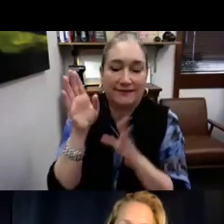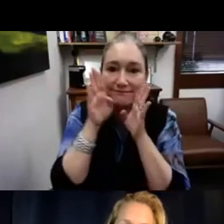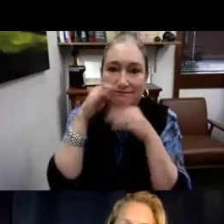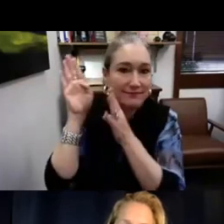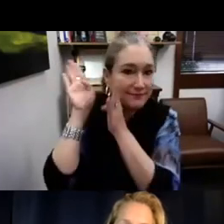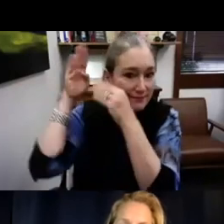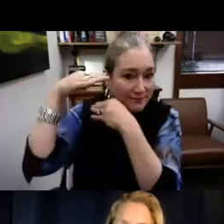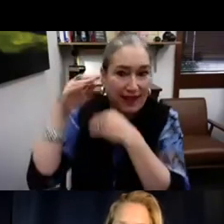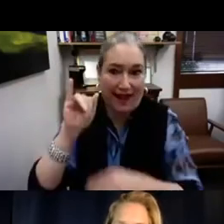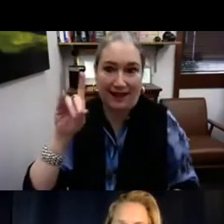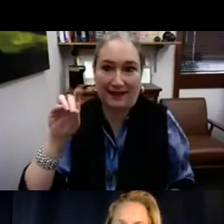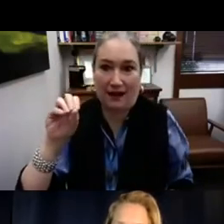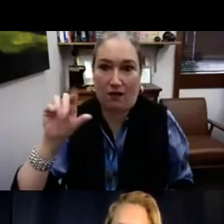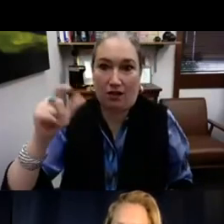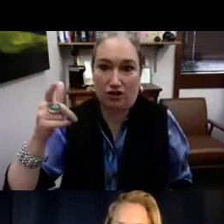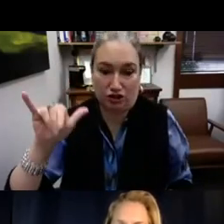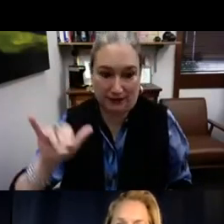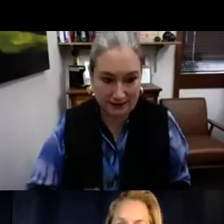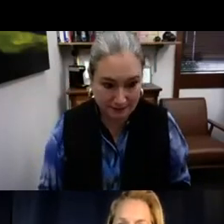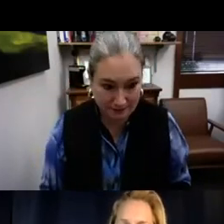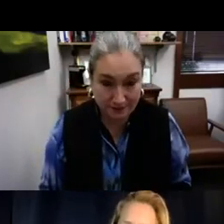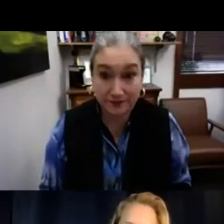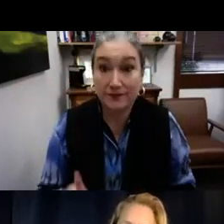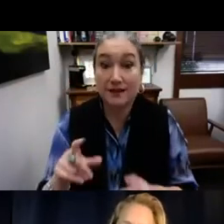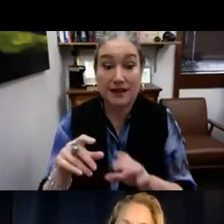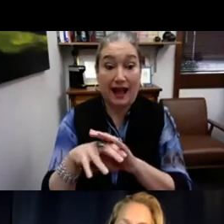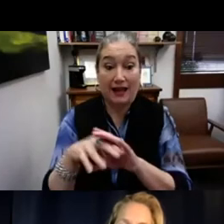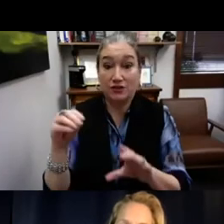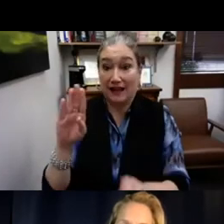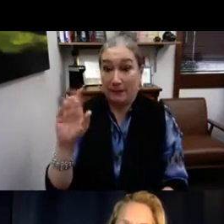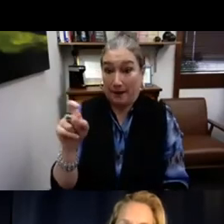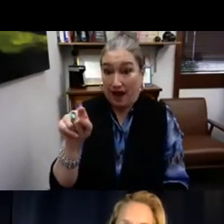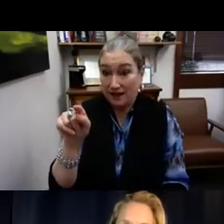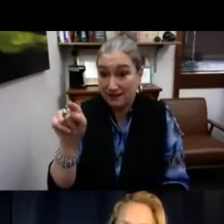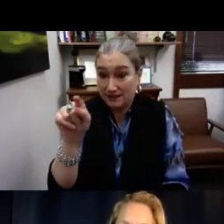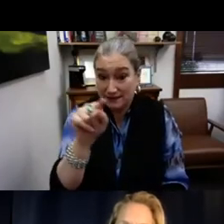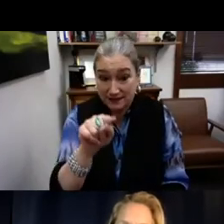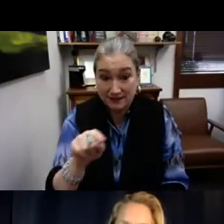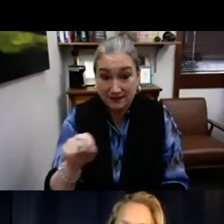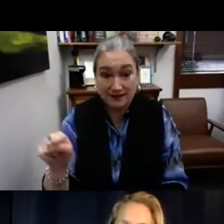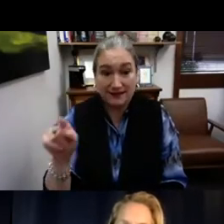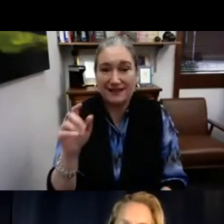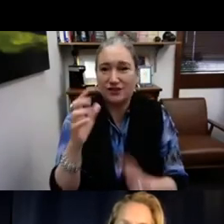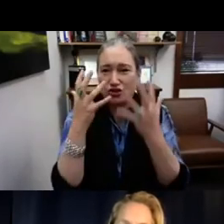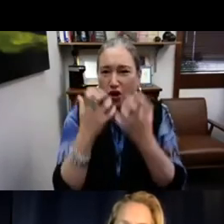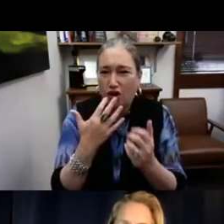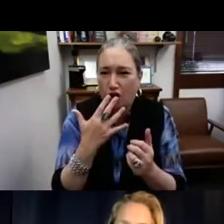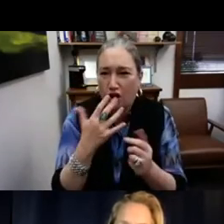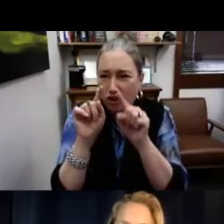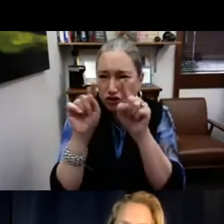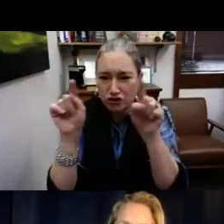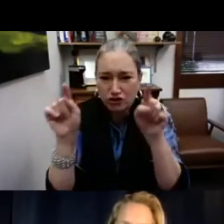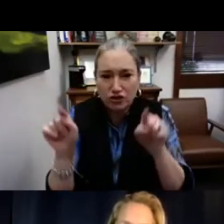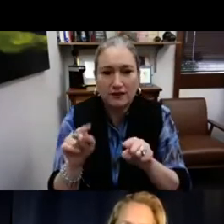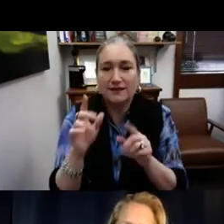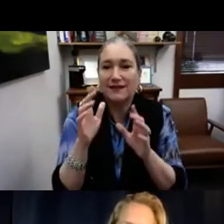That's the system of just focusing on hearing and speaking ability and that ideology. So if you look